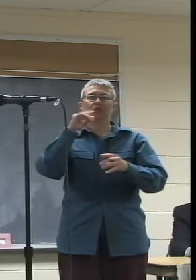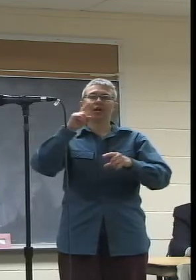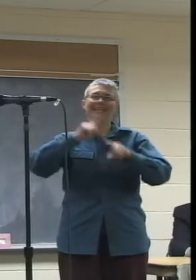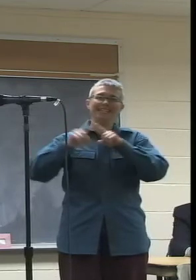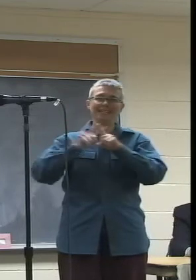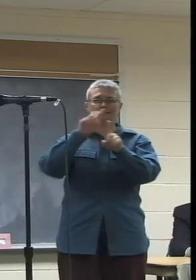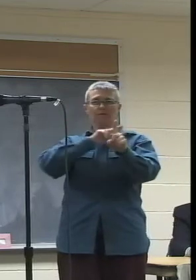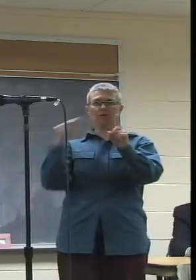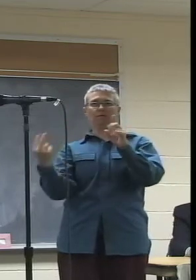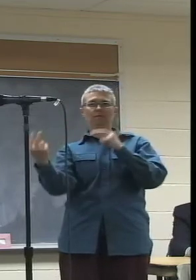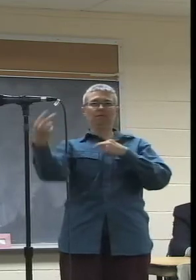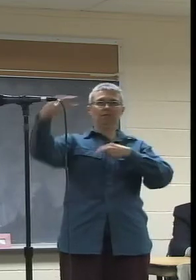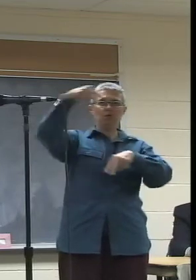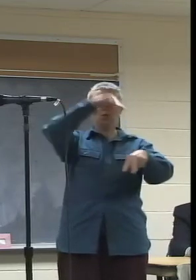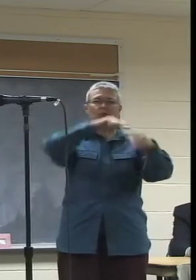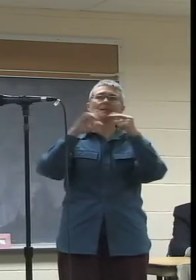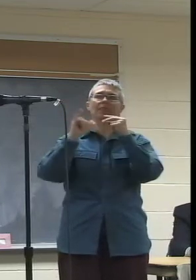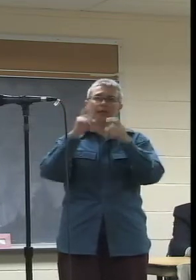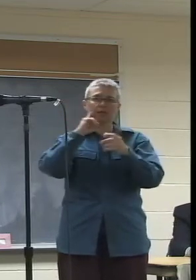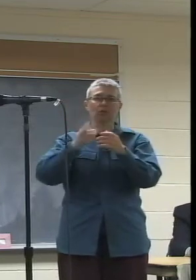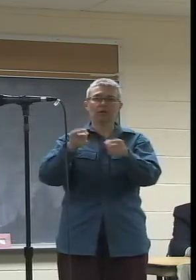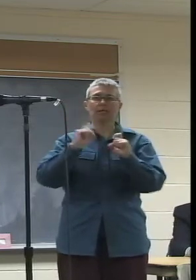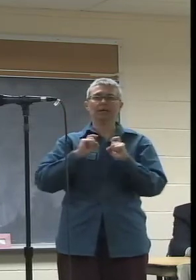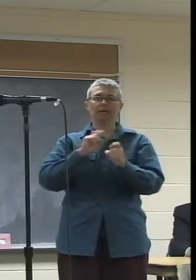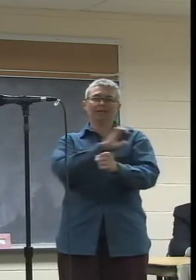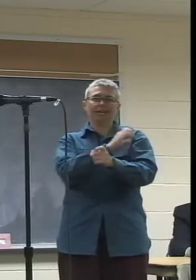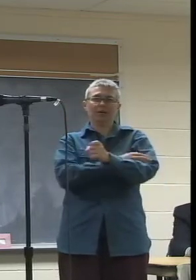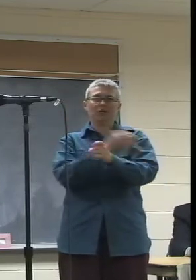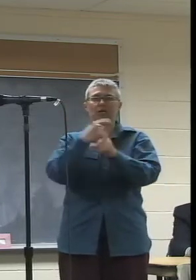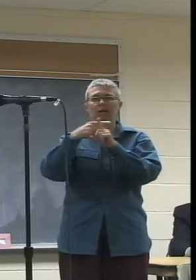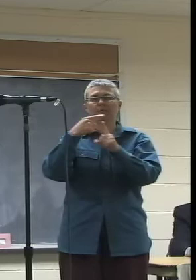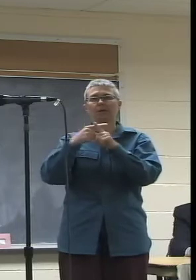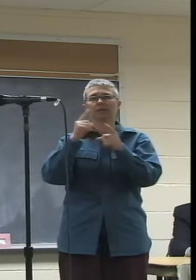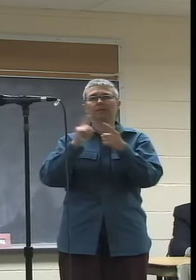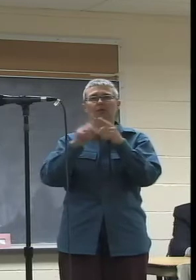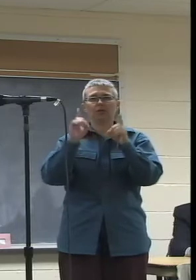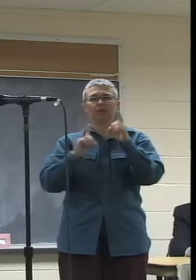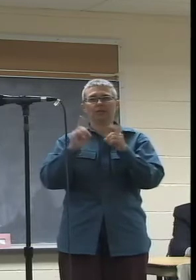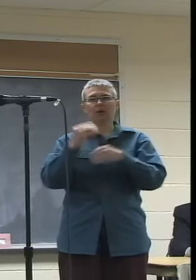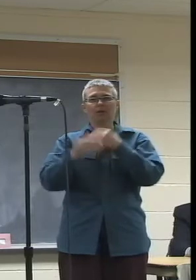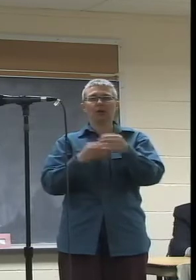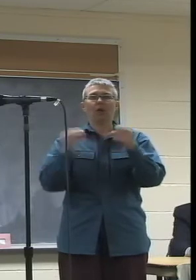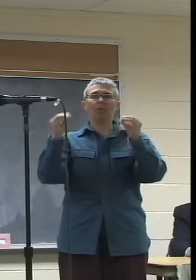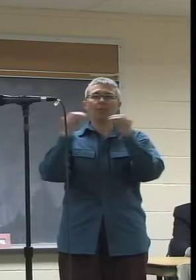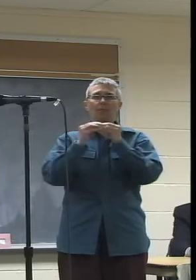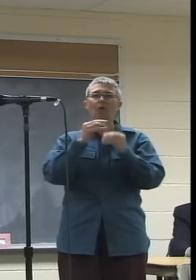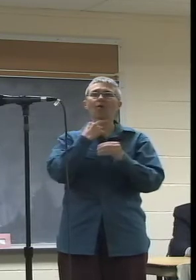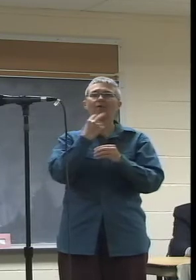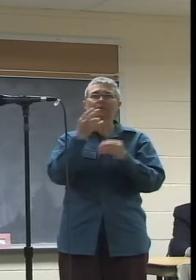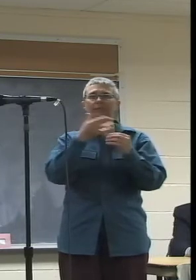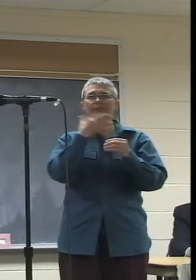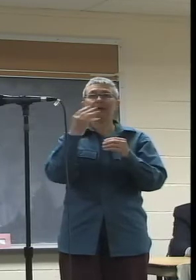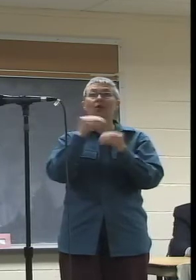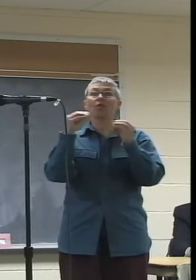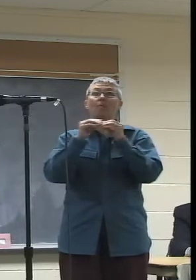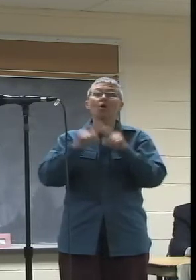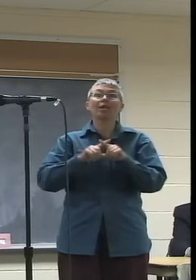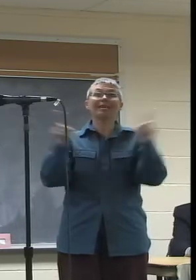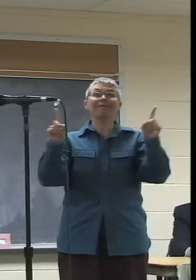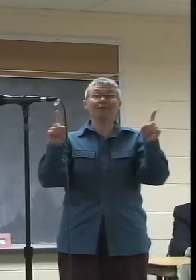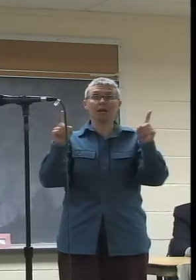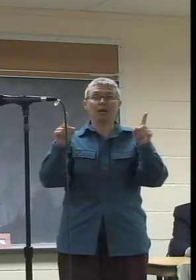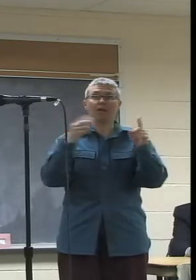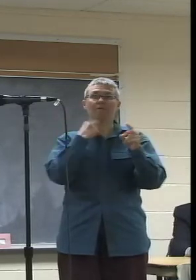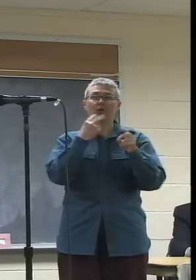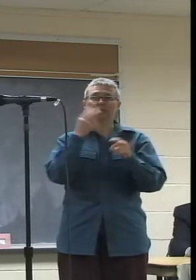vibrancy and energy to the democratic process. The more voices, better. And the more different voices, the better. The